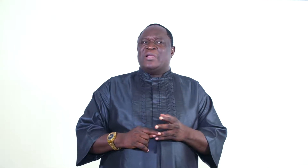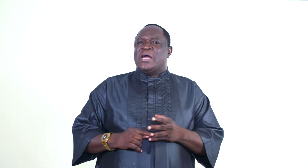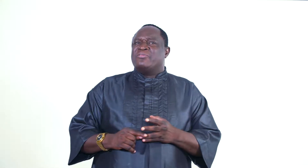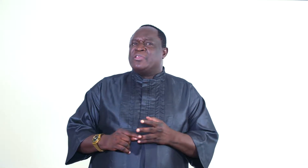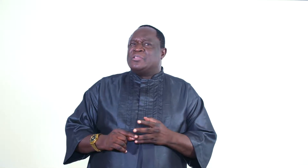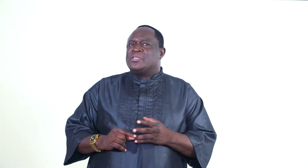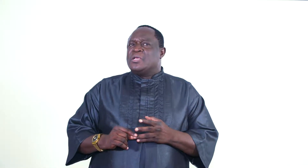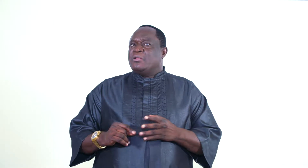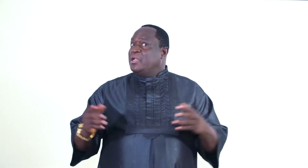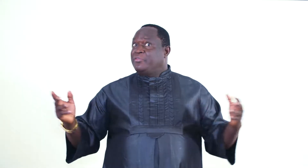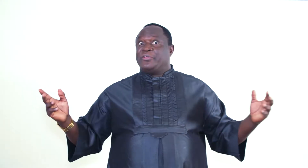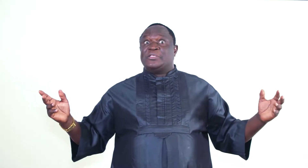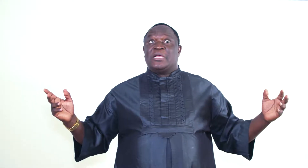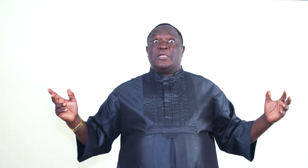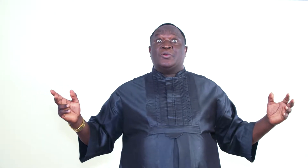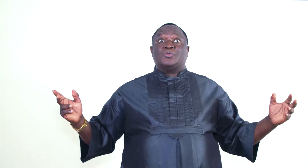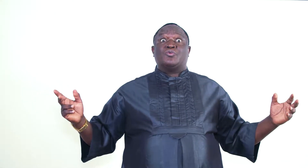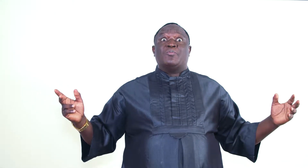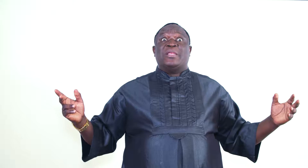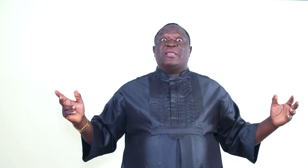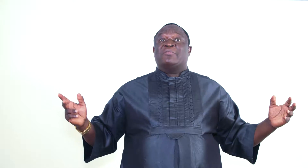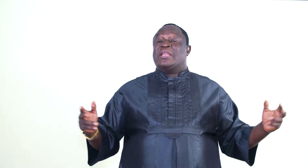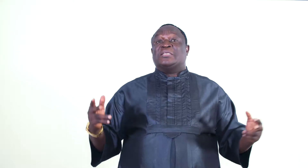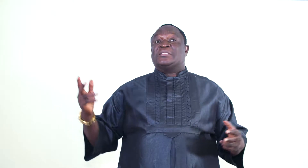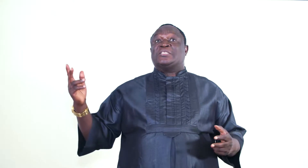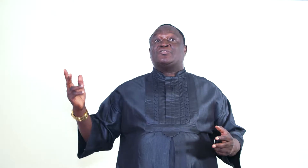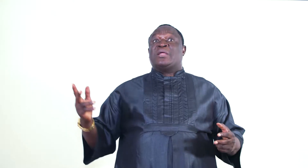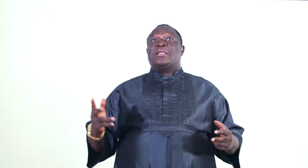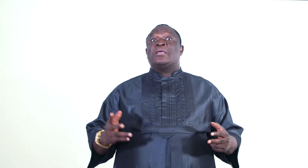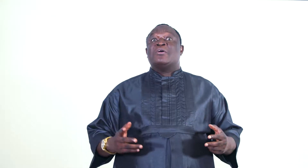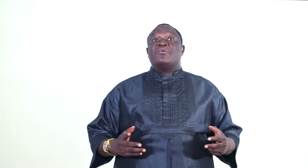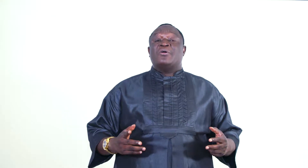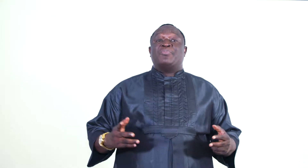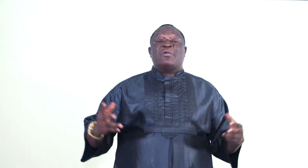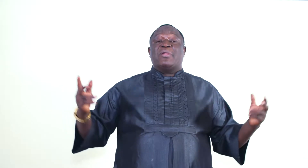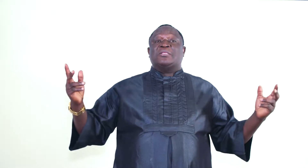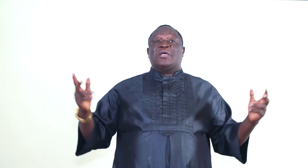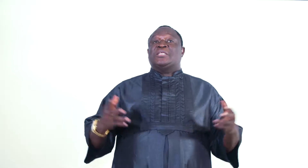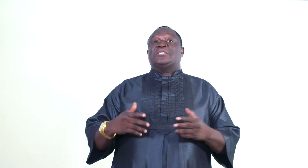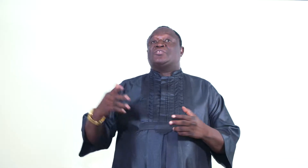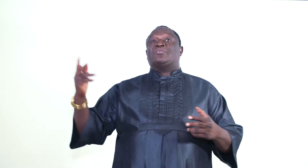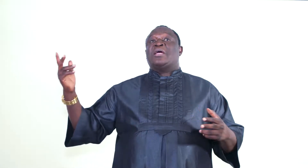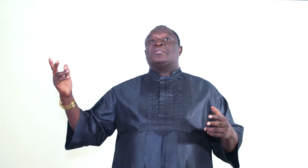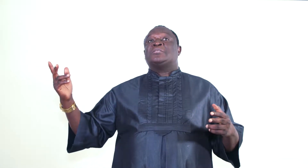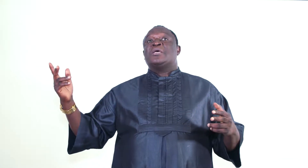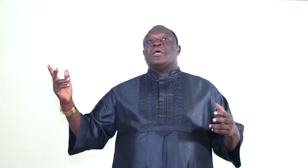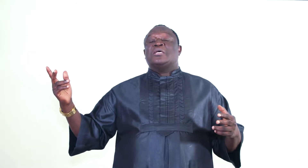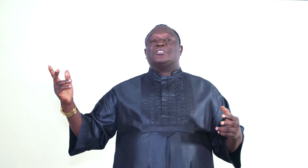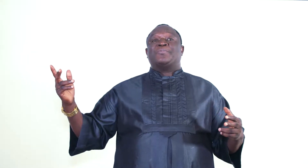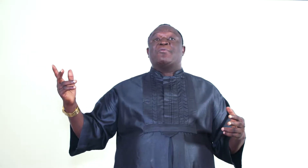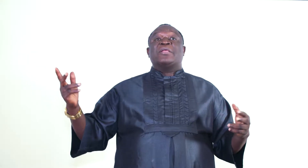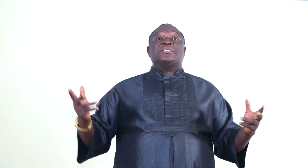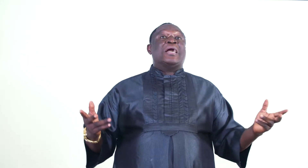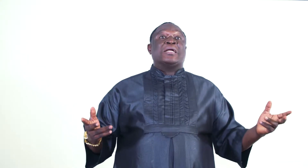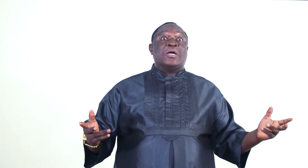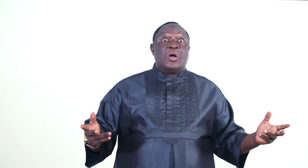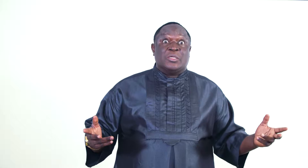the atheists. The atheists are those who believe that ancestral parents, ancestral spirits are God.